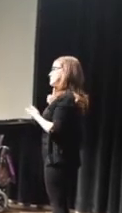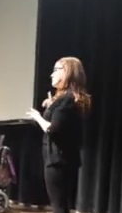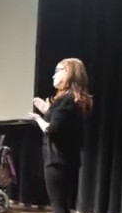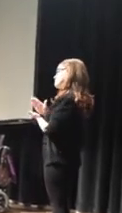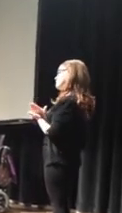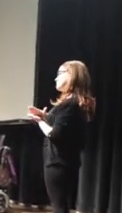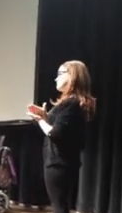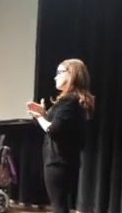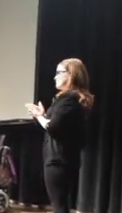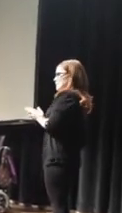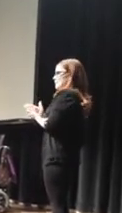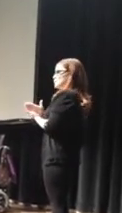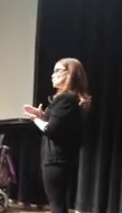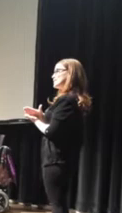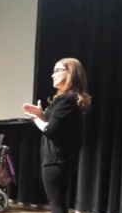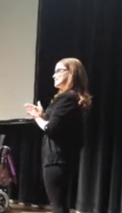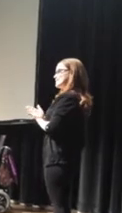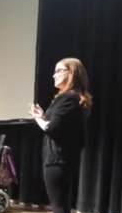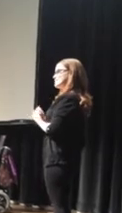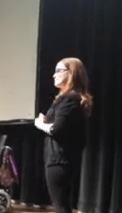cusp and in between.